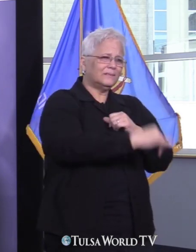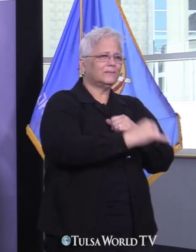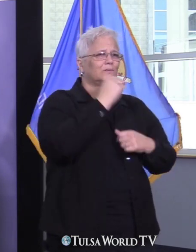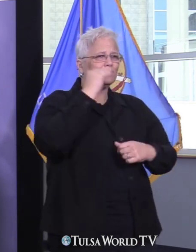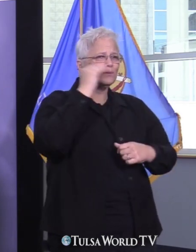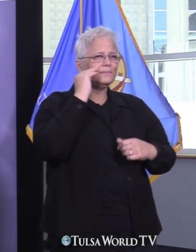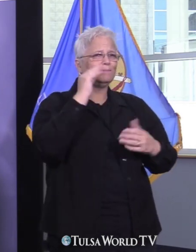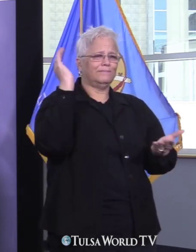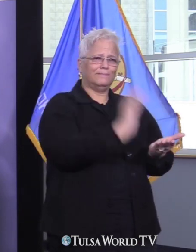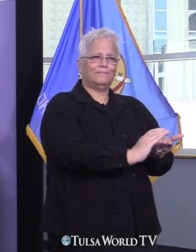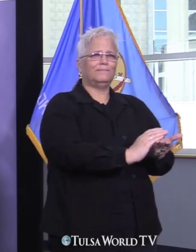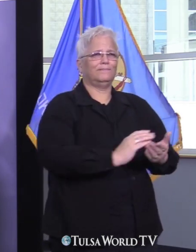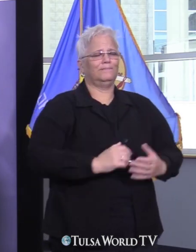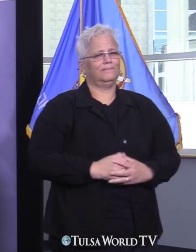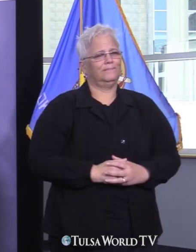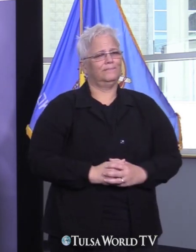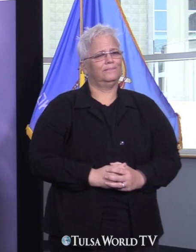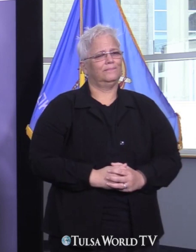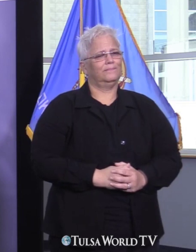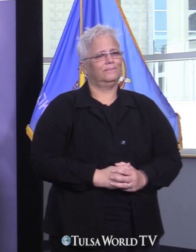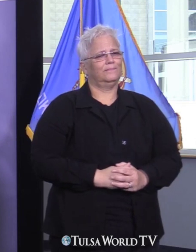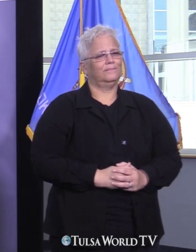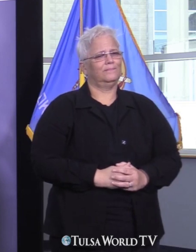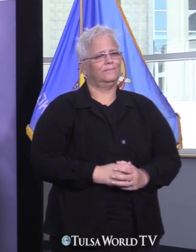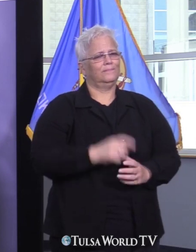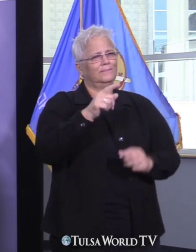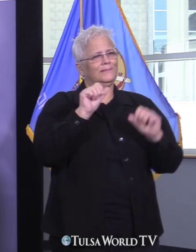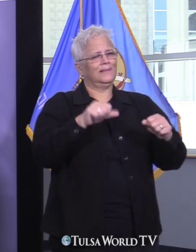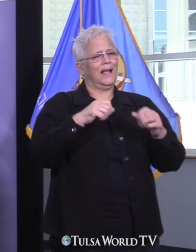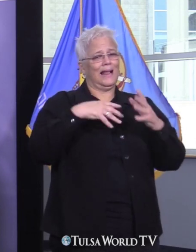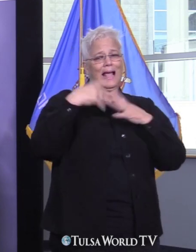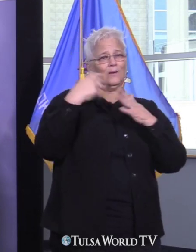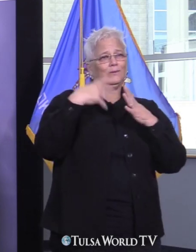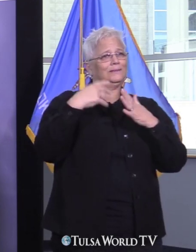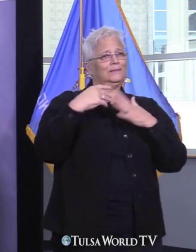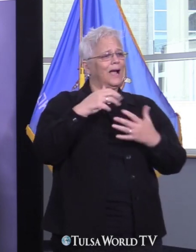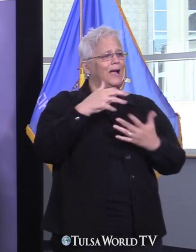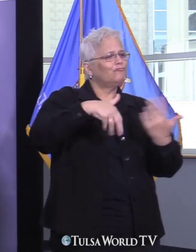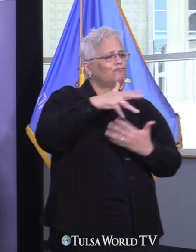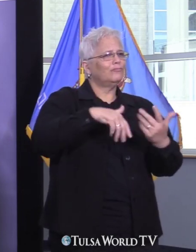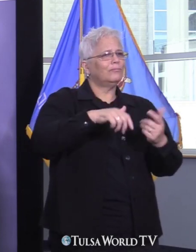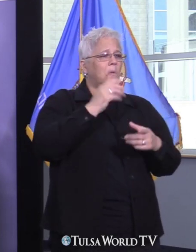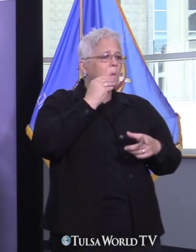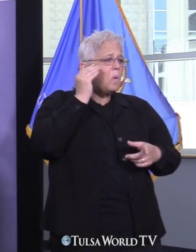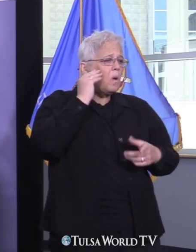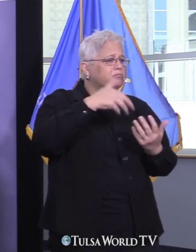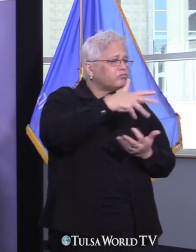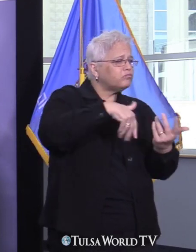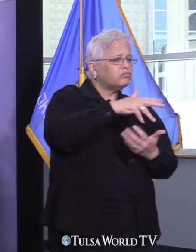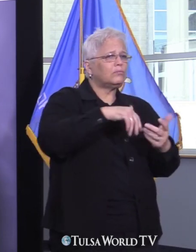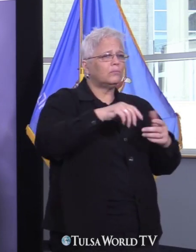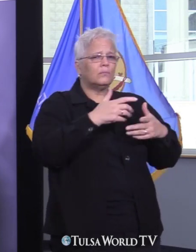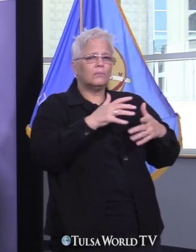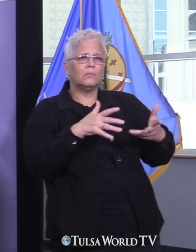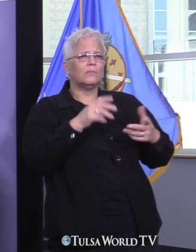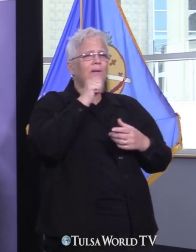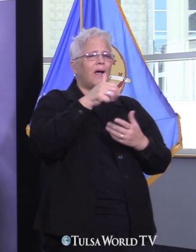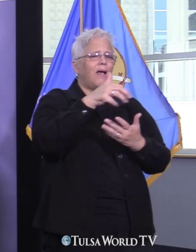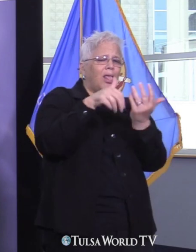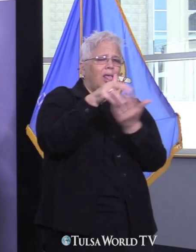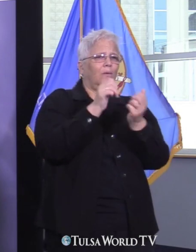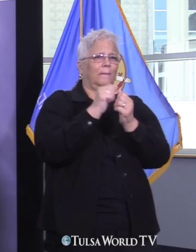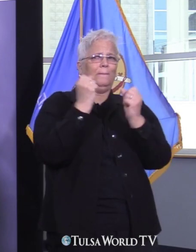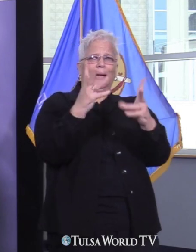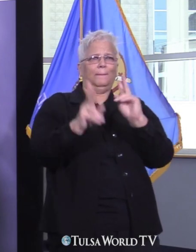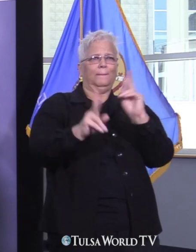to get out and we're very lucky here in Tulsa that we actually amongst American cities are almost, we're one of the